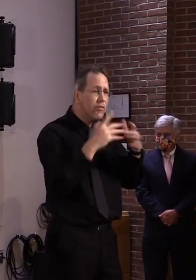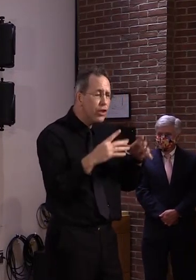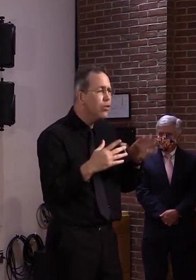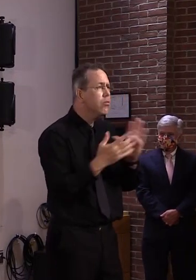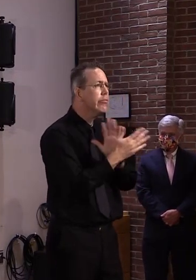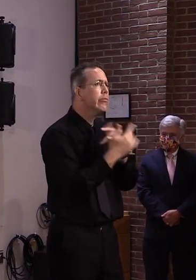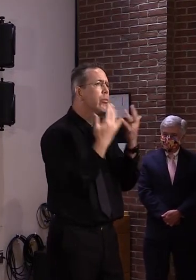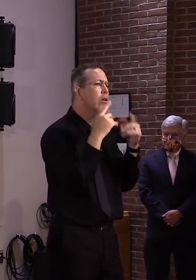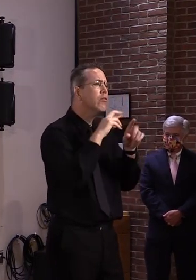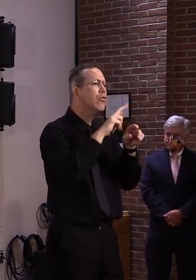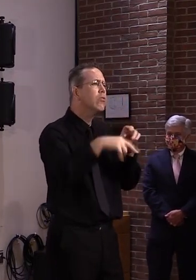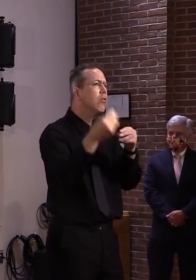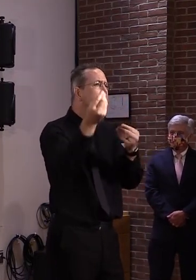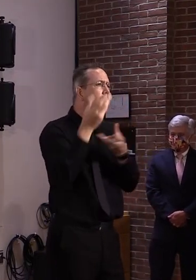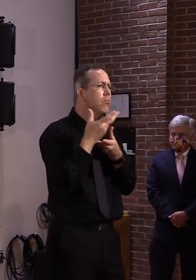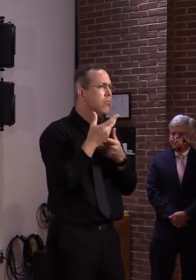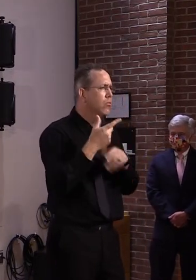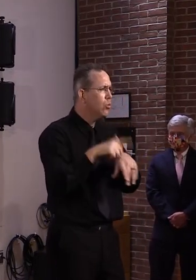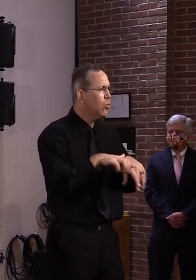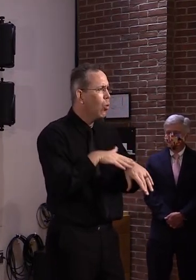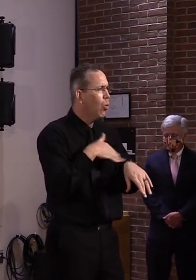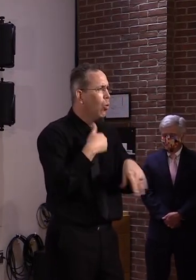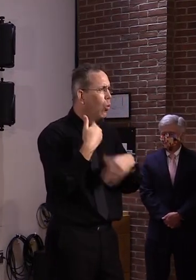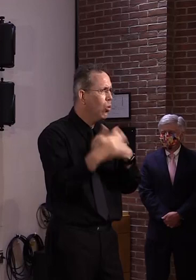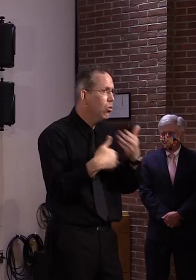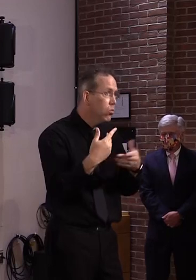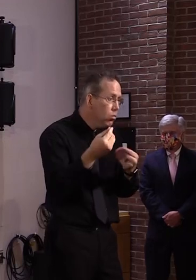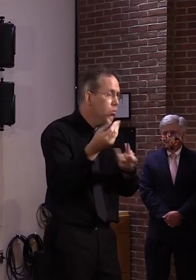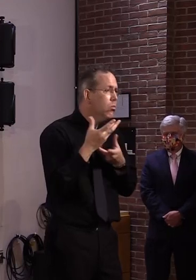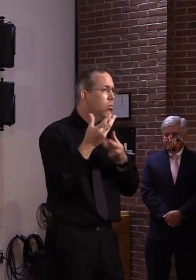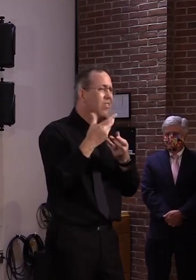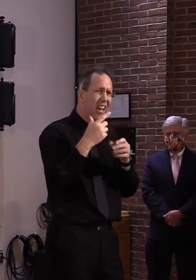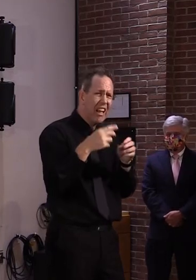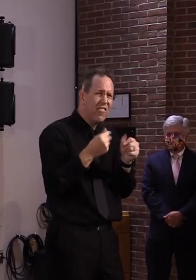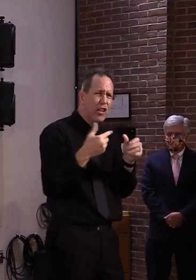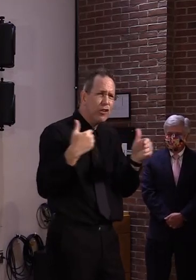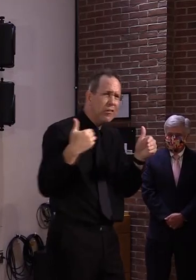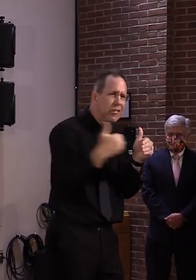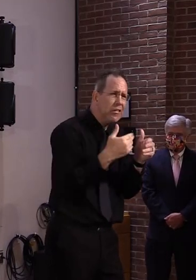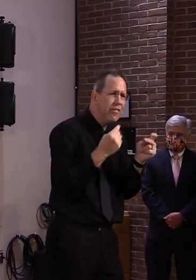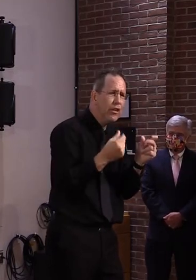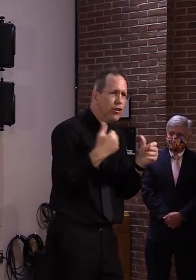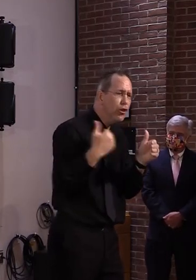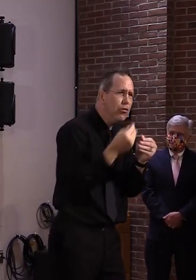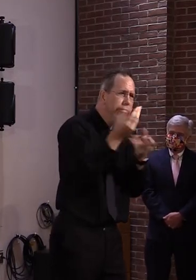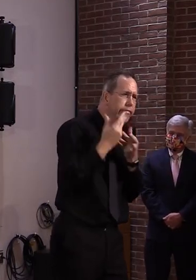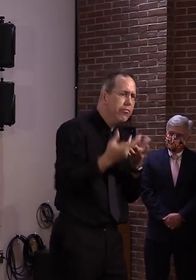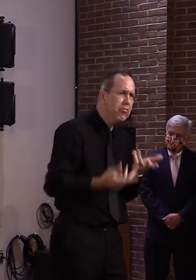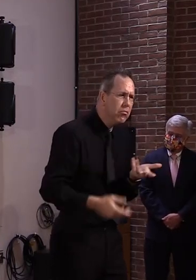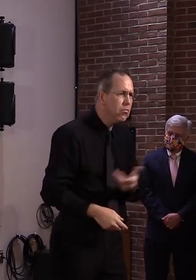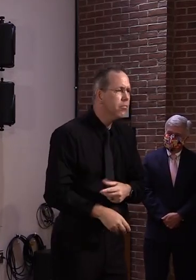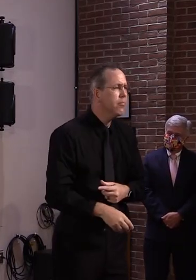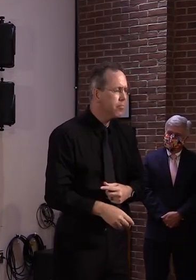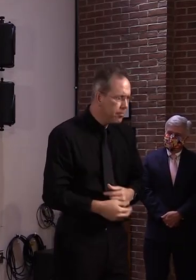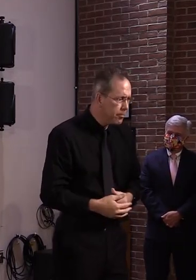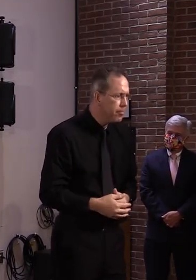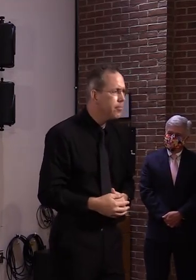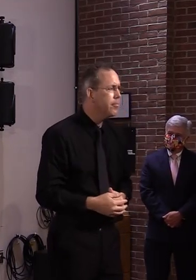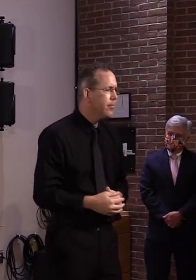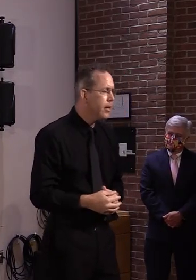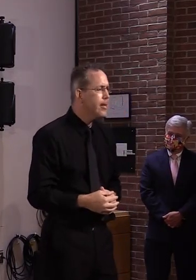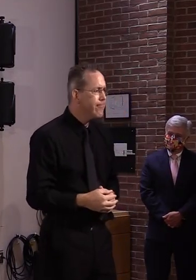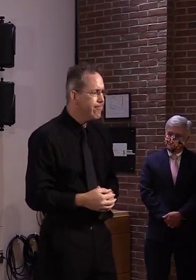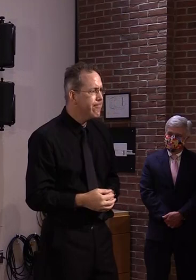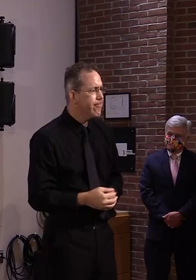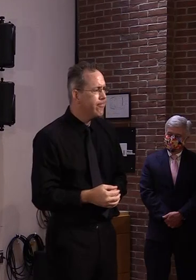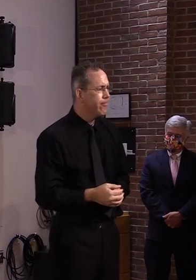So that's actually two questions. Let me take the first because that again came through on our SCOC and